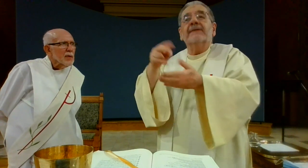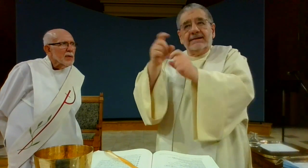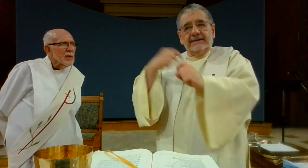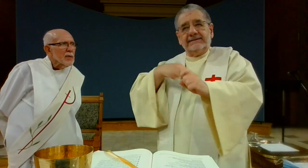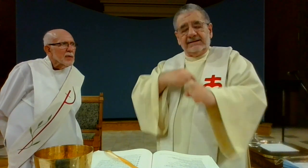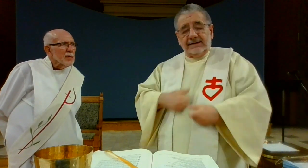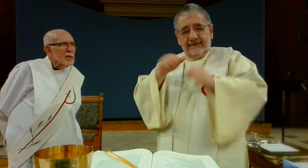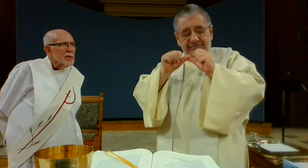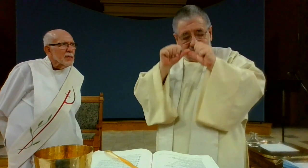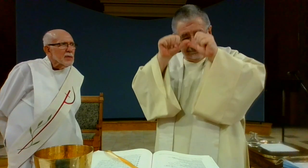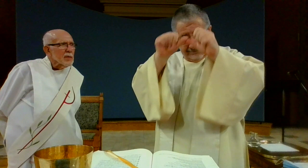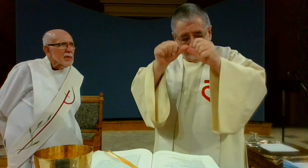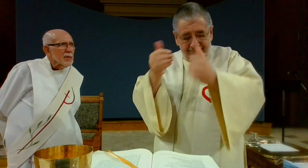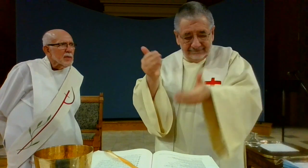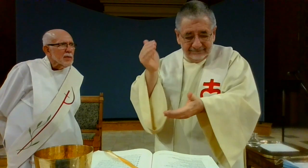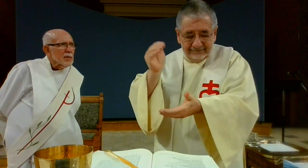restored our life